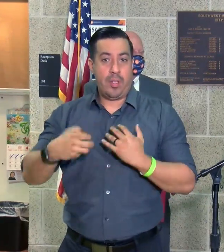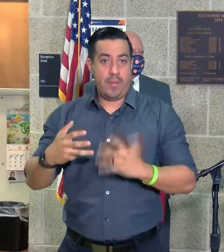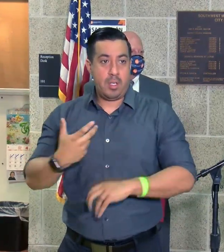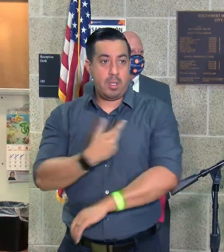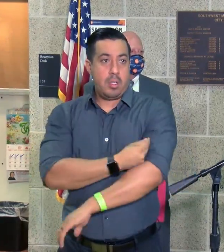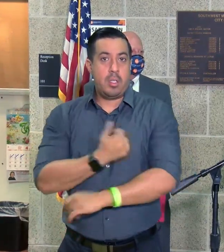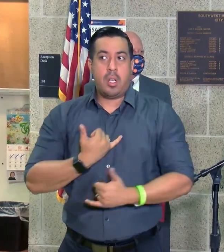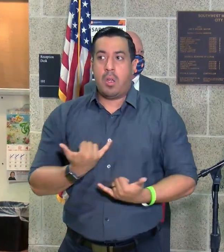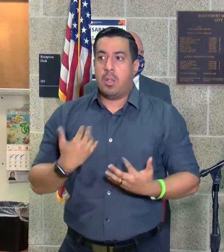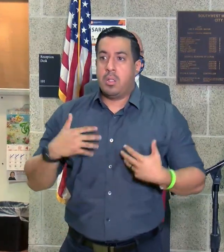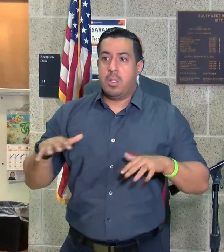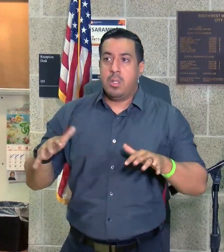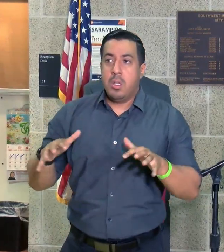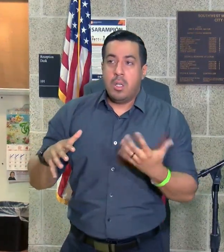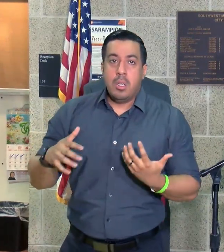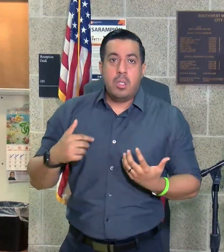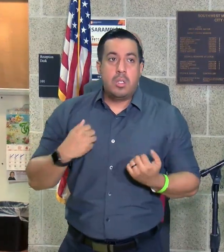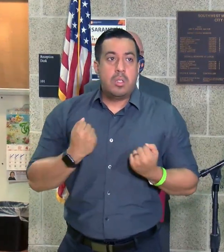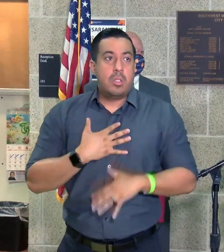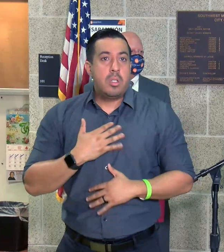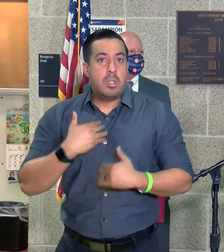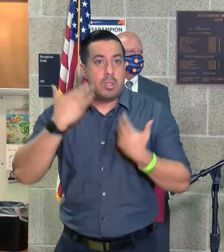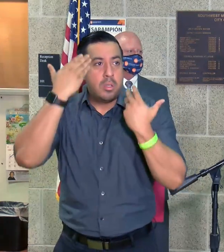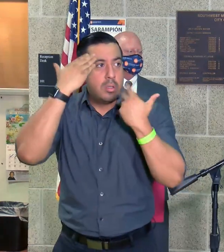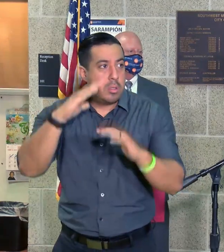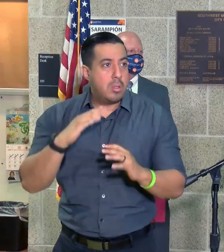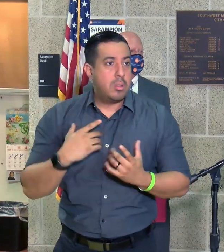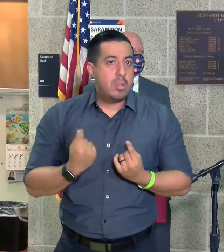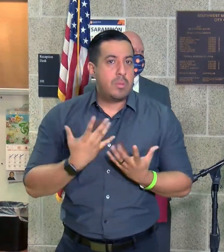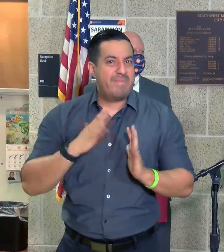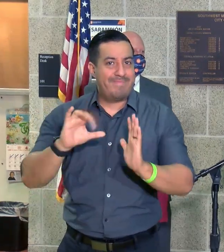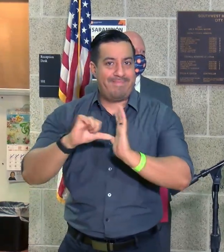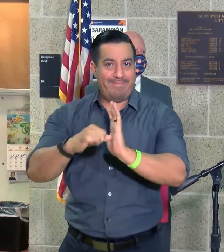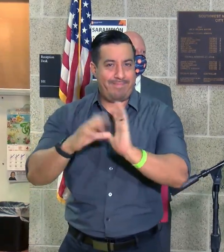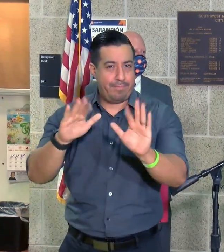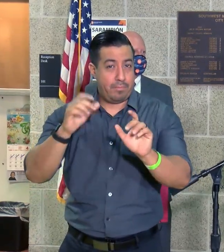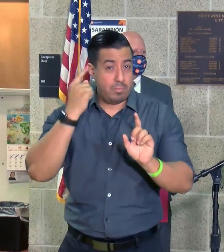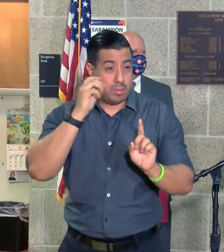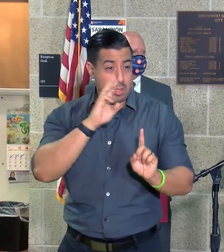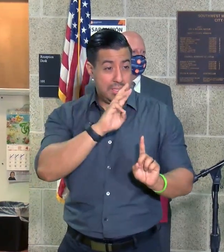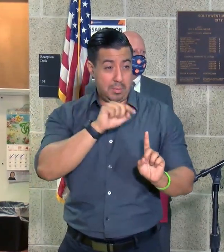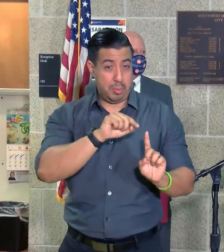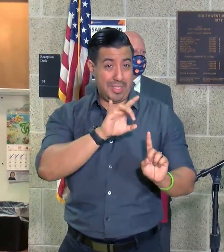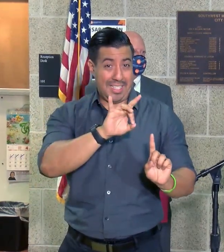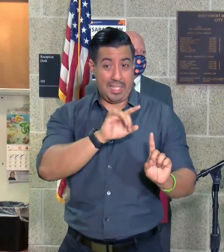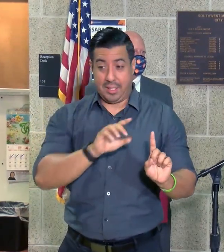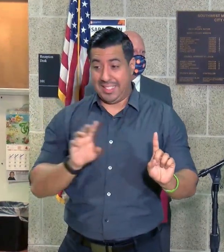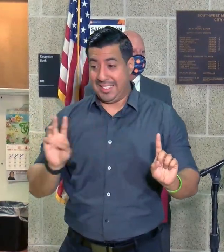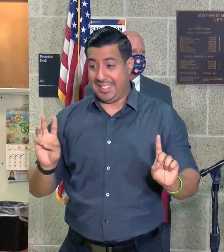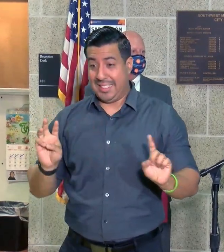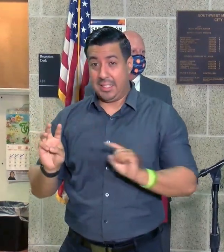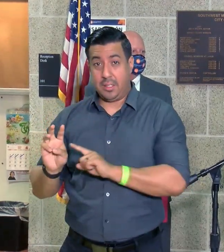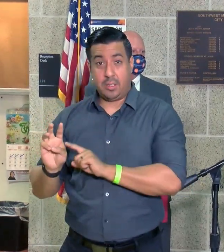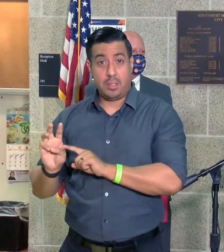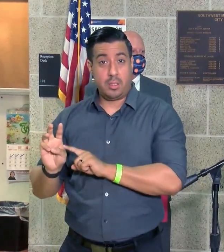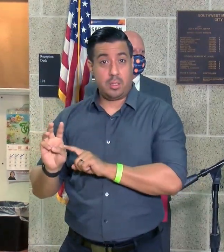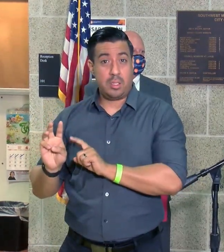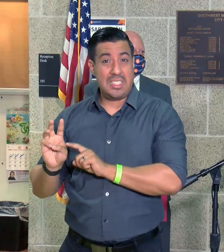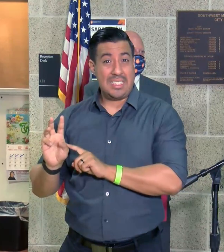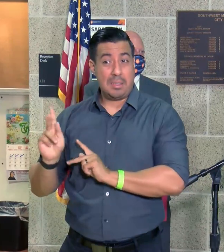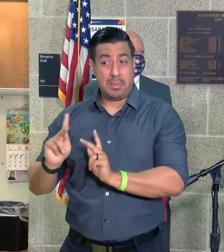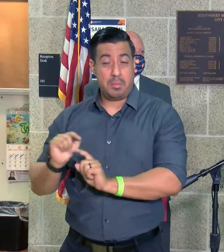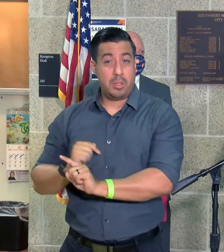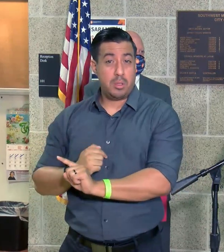they're nervous. They just don't know. So I want to emphasize that six out of 6.8 million. None of those six persons, for